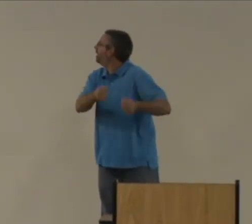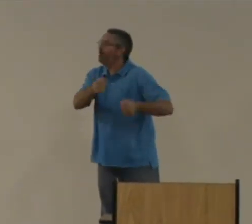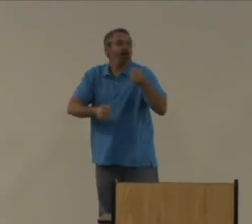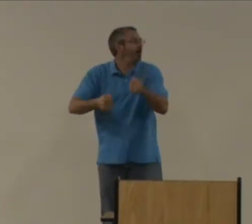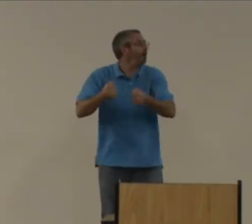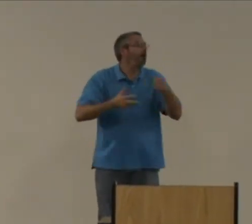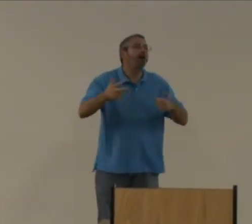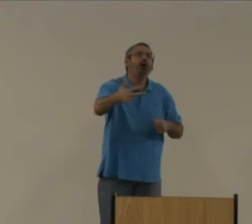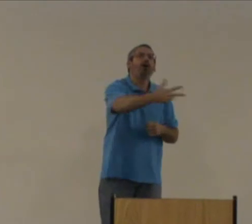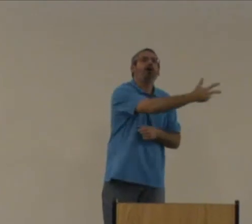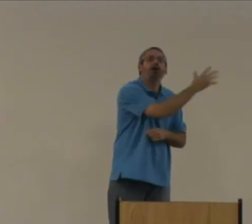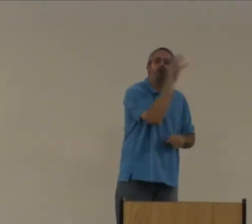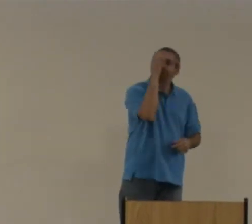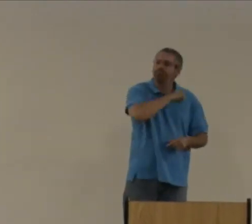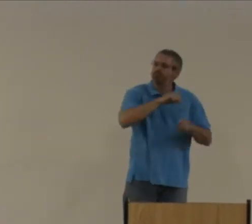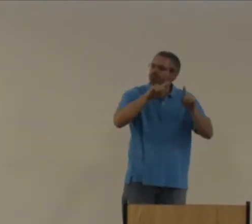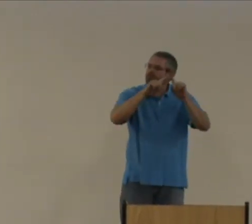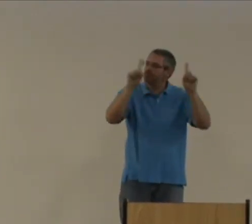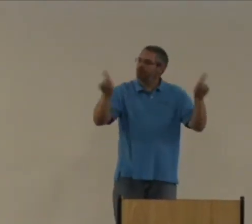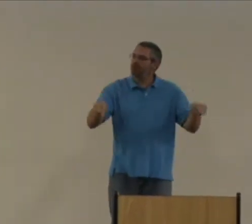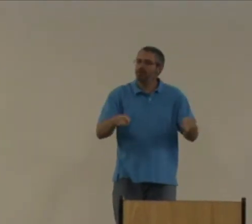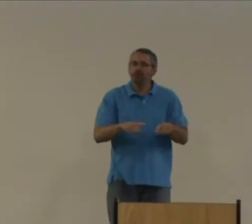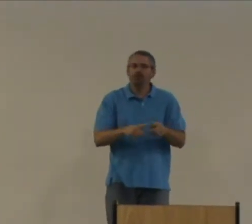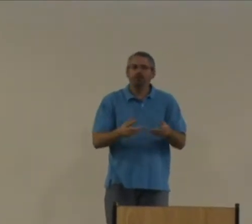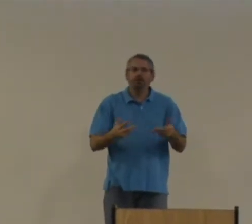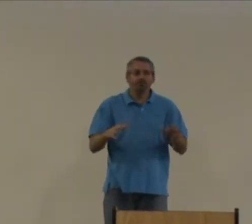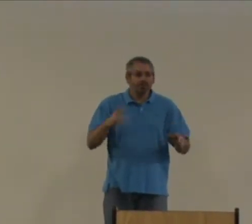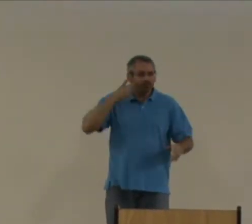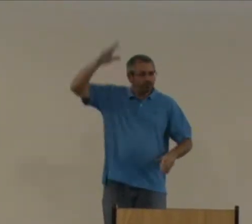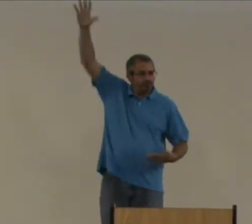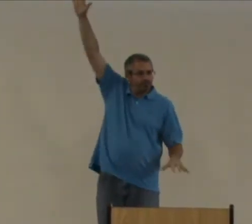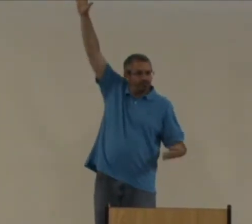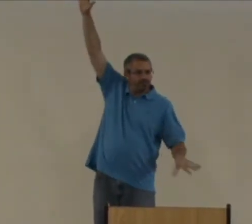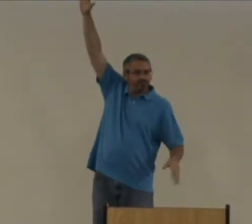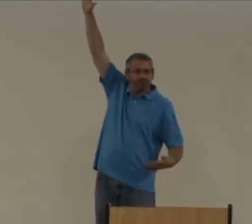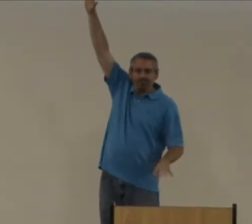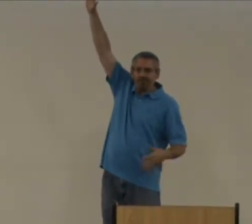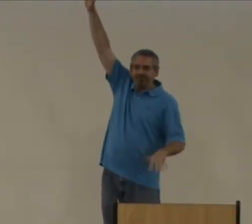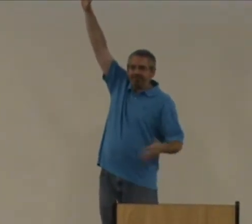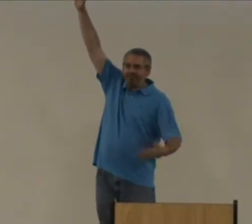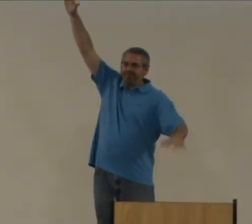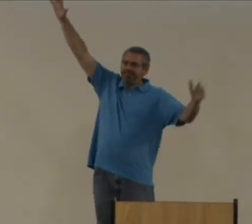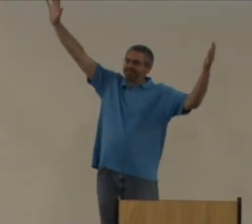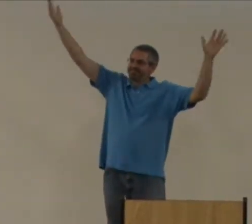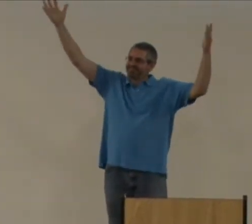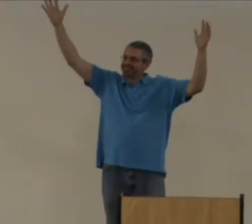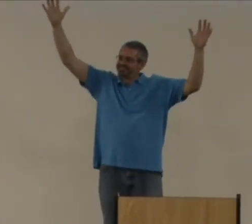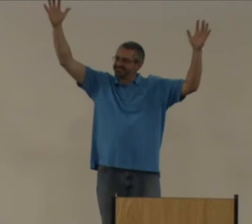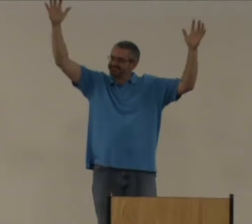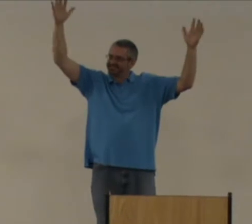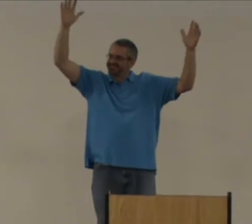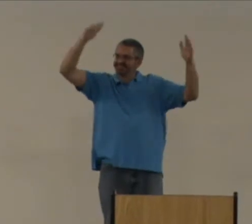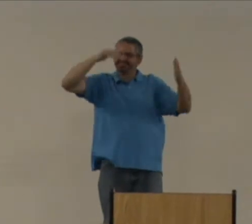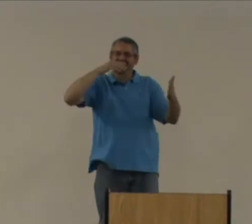by it? Did drive right by it and miss that sign? How many of you missed it? Yeah?